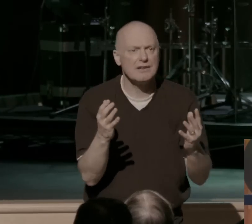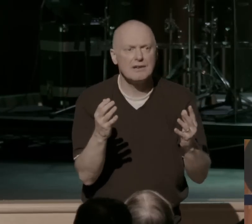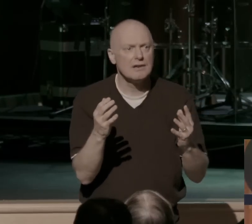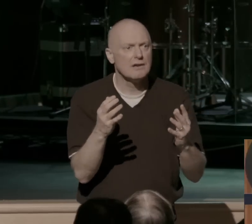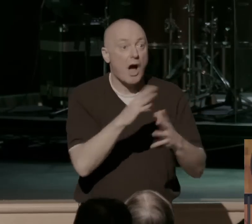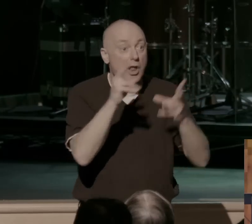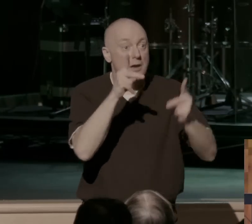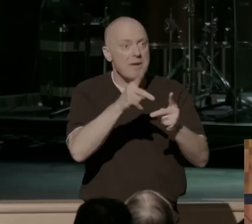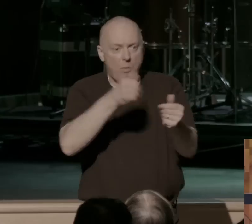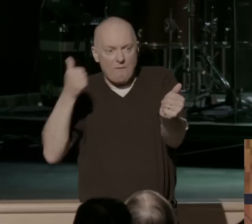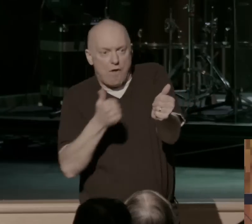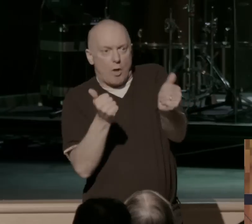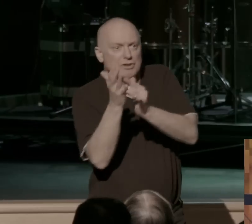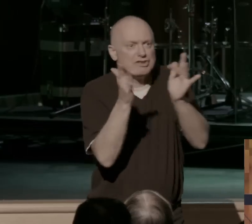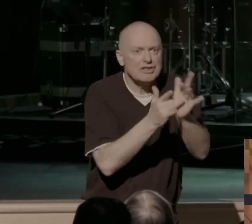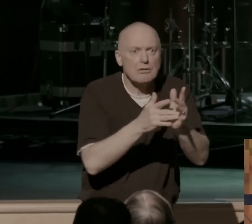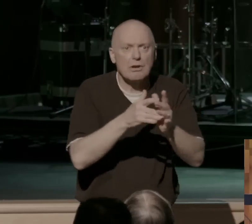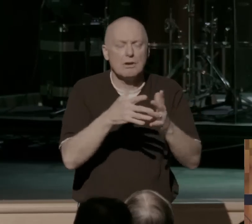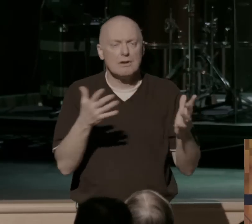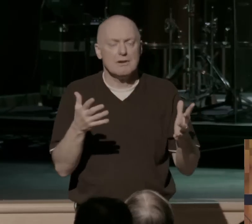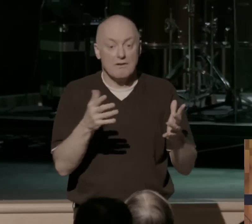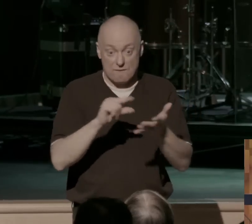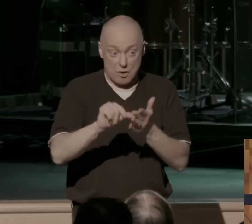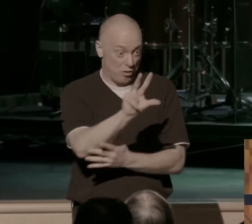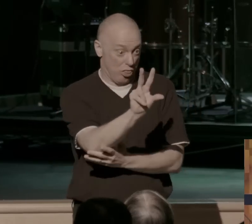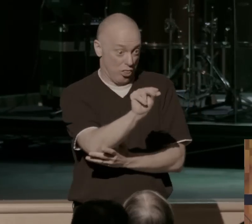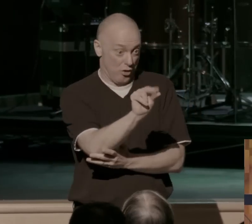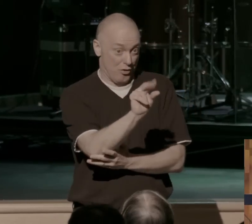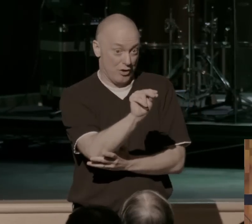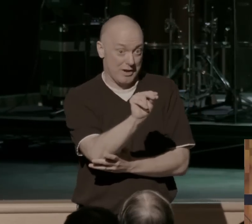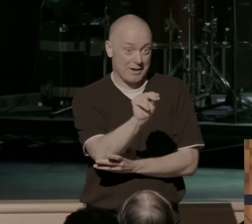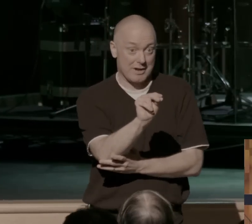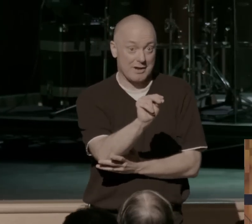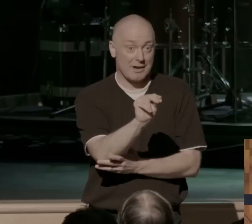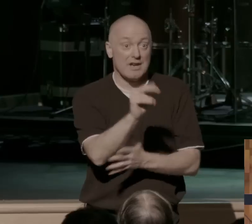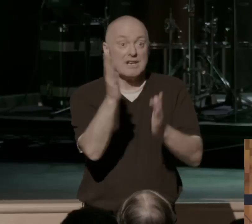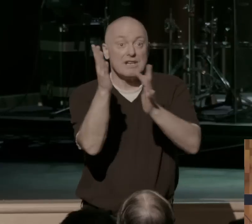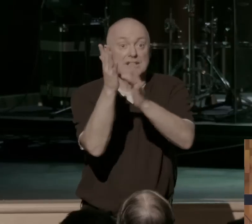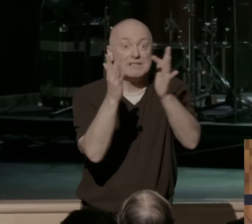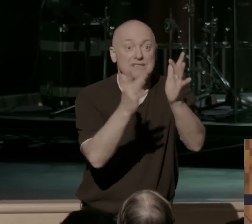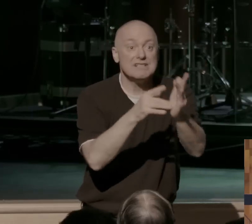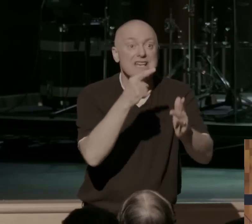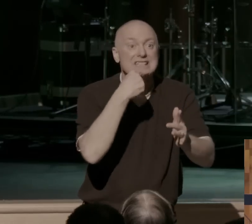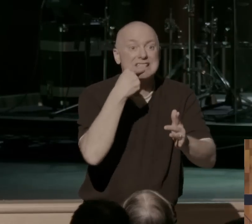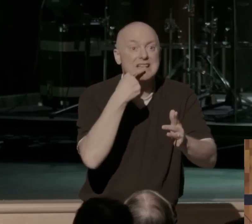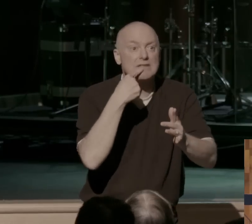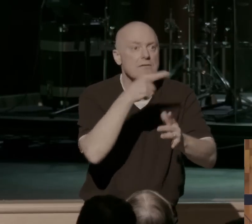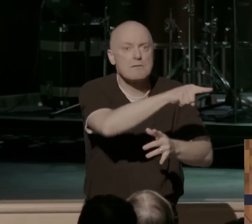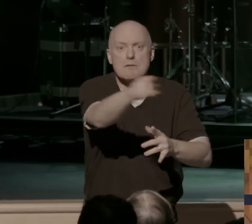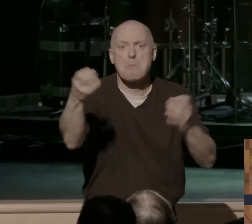he's got a lot of people following him now. And people, really, what it says in verse 30, what's it say? And he was saying these things, many believed him.